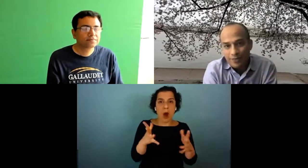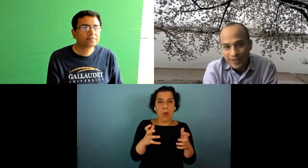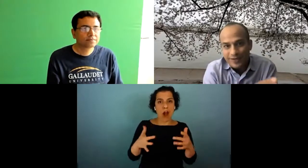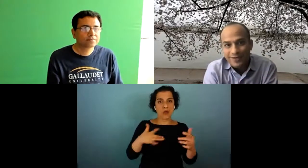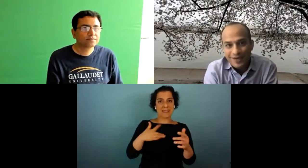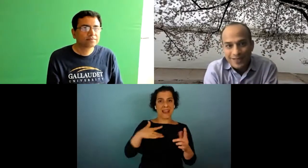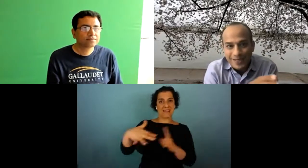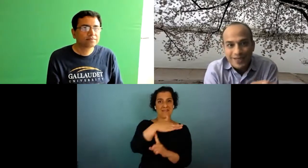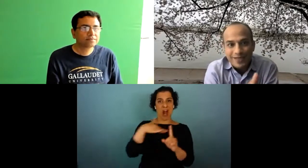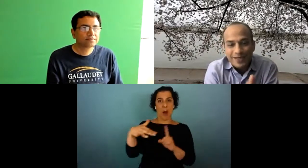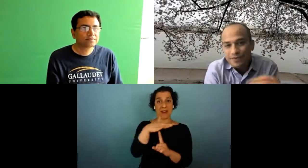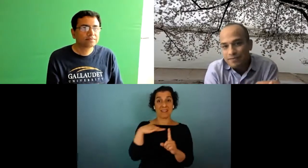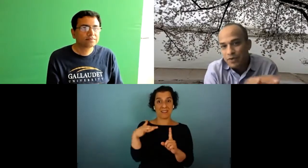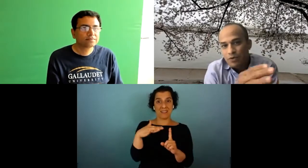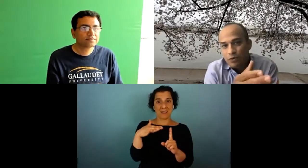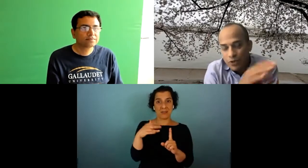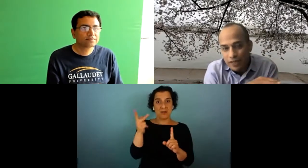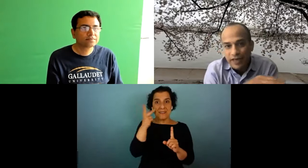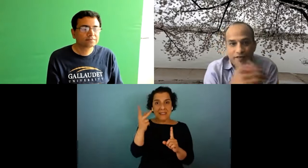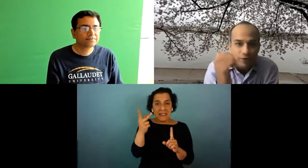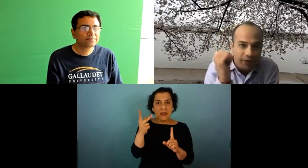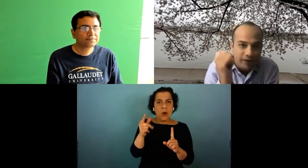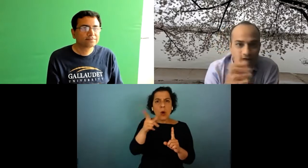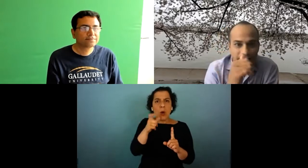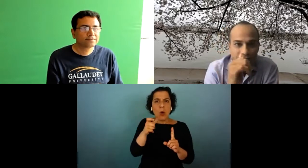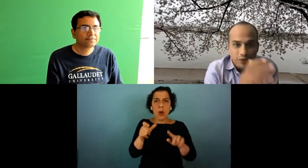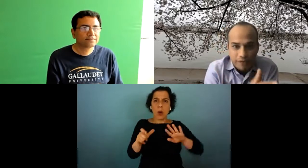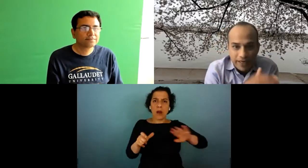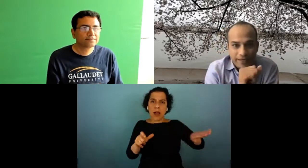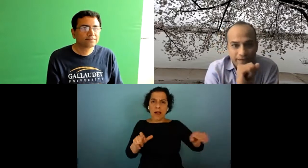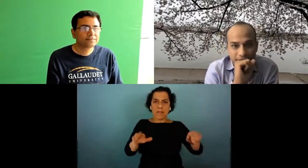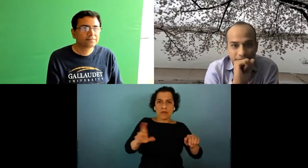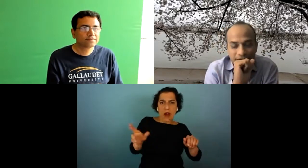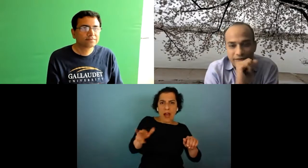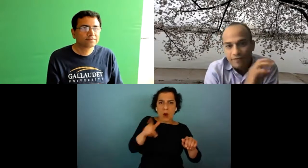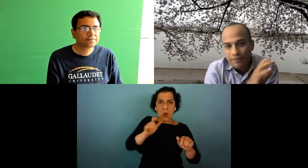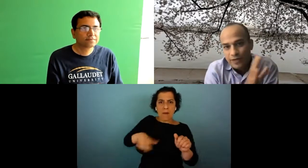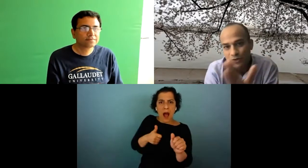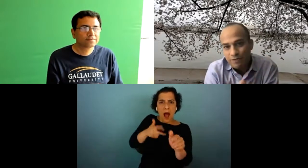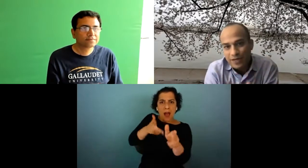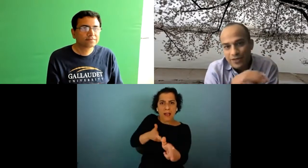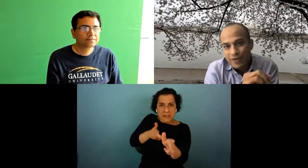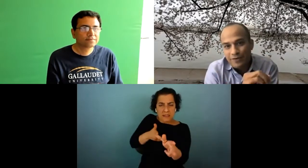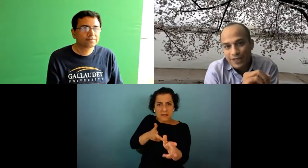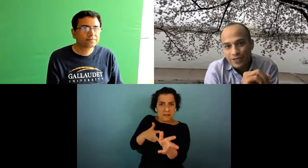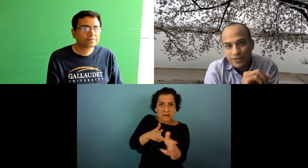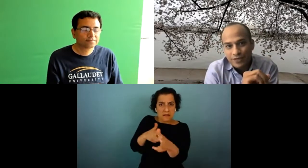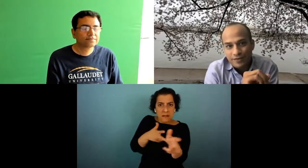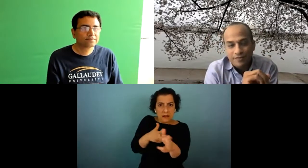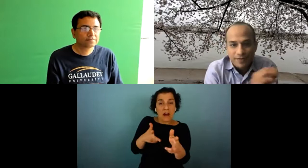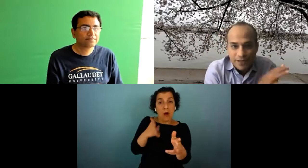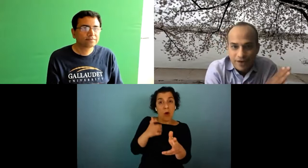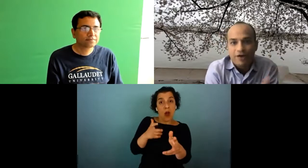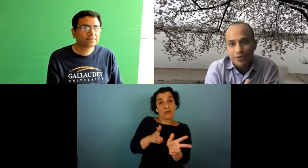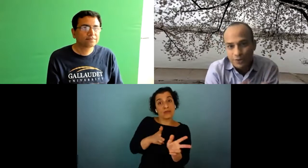environment right see you know who's on the left who's on the right who's behind them and they're going to make a make a right turn